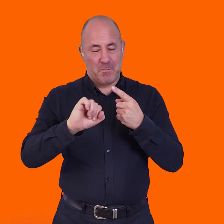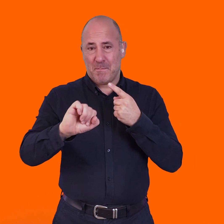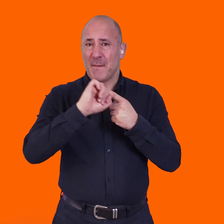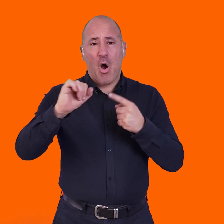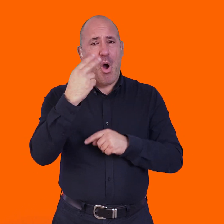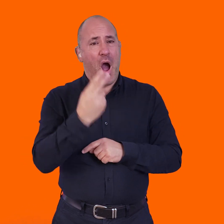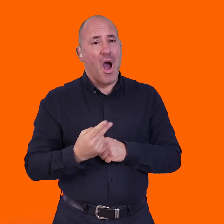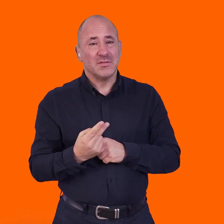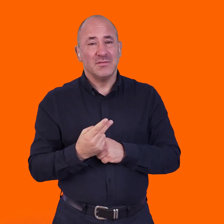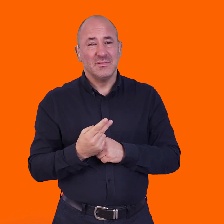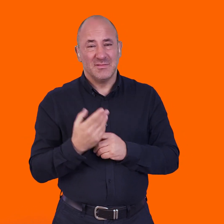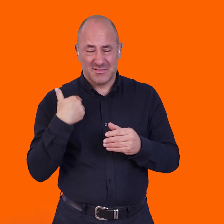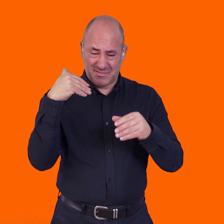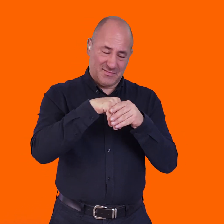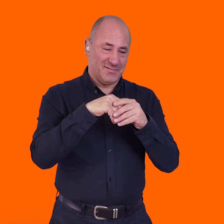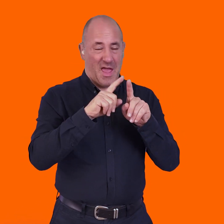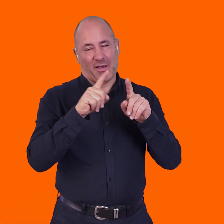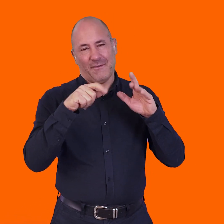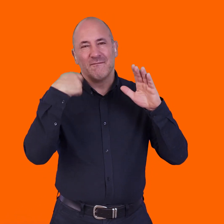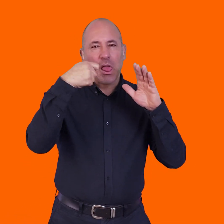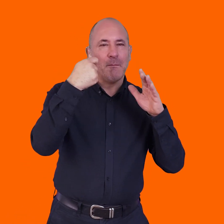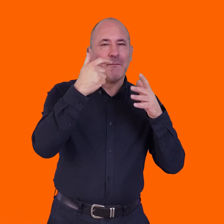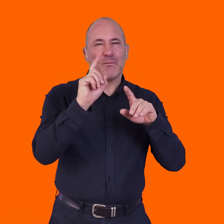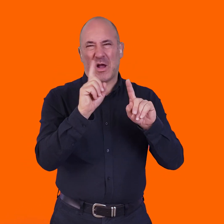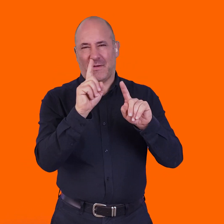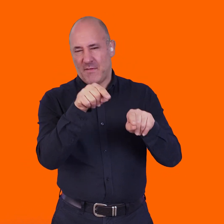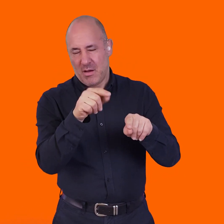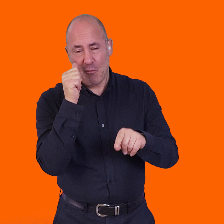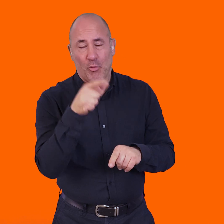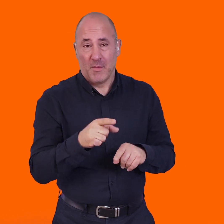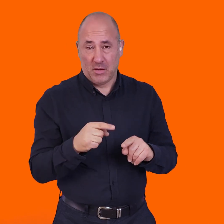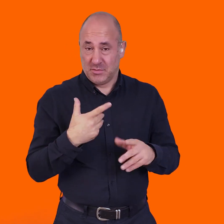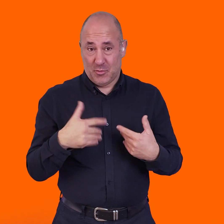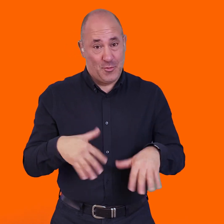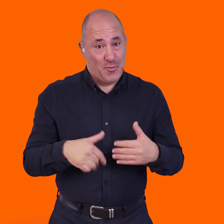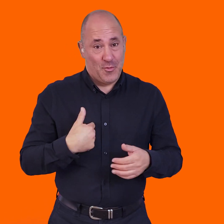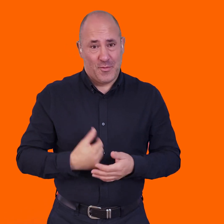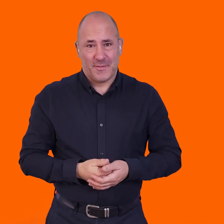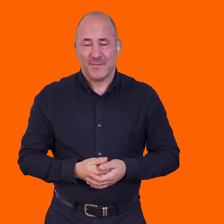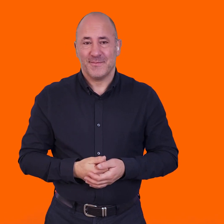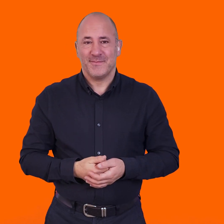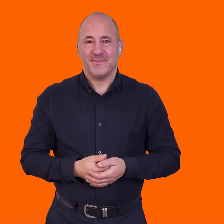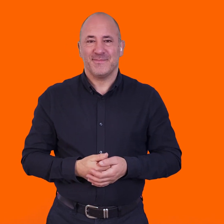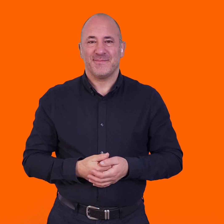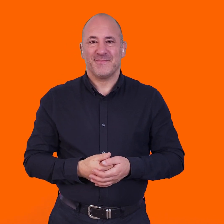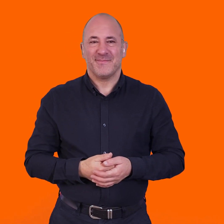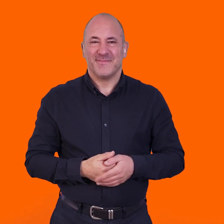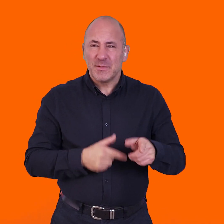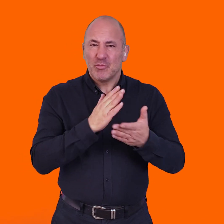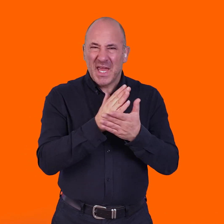you know, it's been one of the most powerful pieces of art in whatever film that I've ever witnessed, you know. And